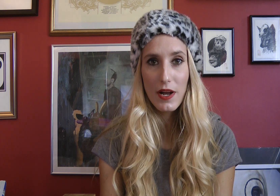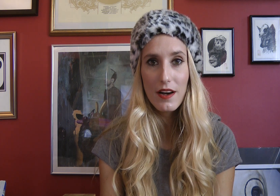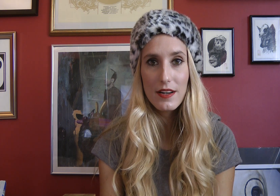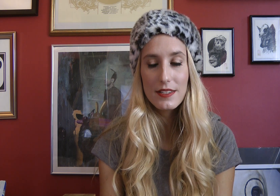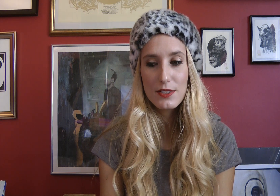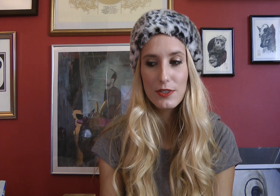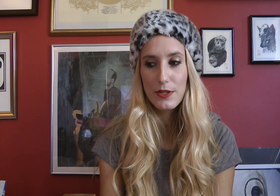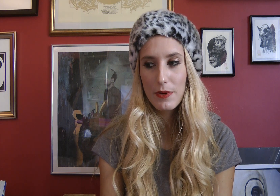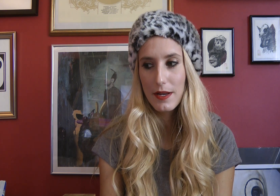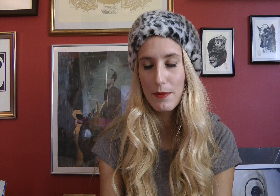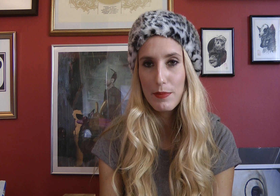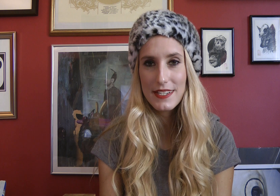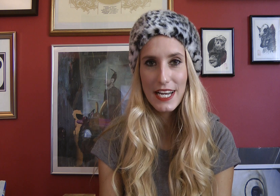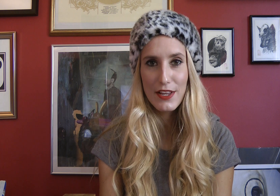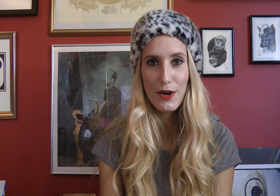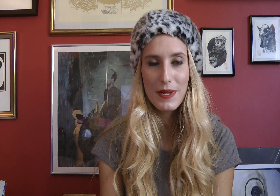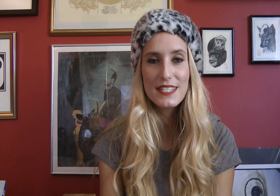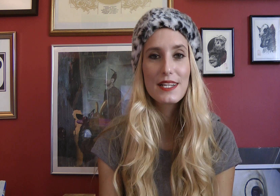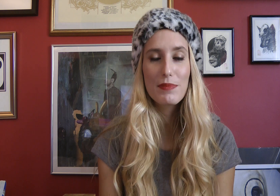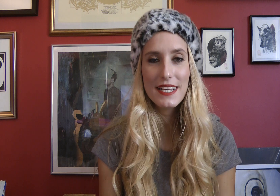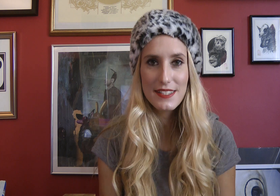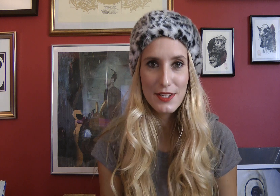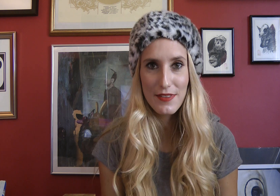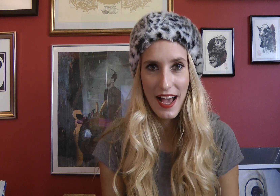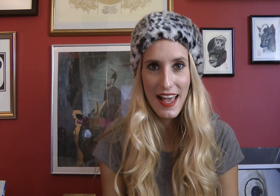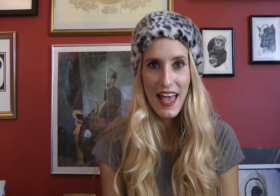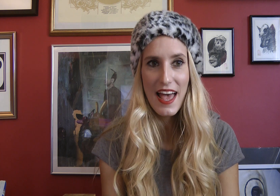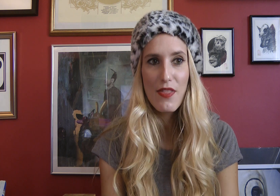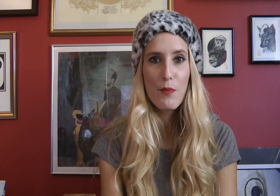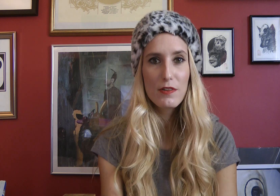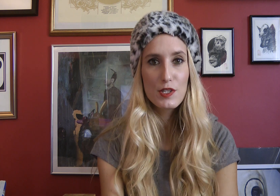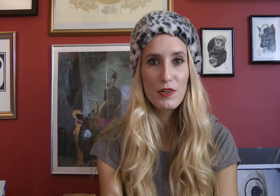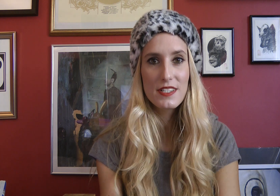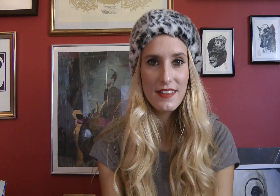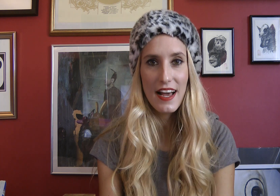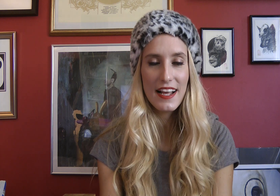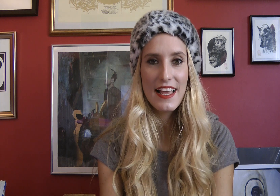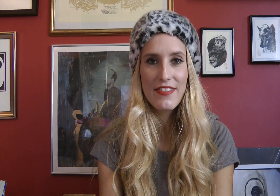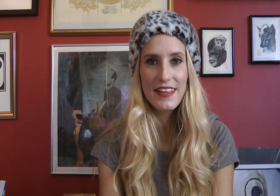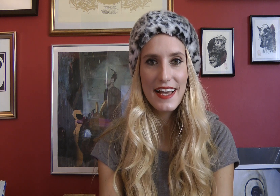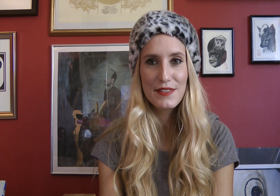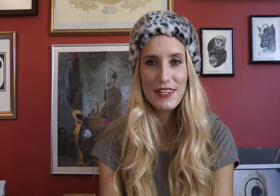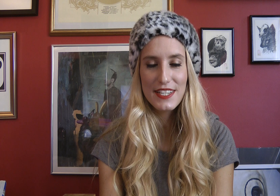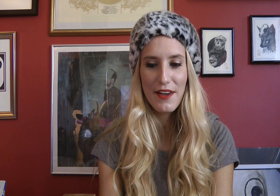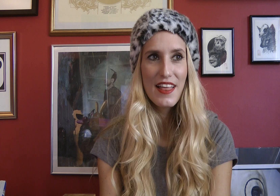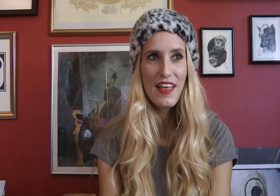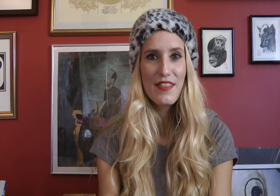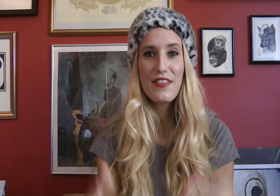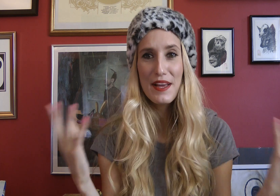want to ask or you want to put down in the comments, then please do that and then we'll respond to that in the next video. The thing